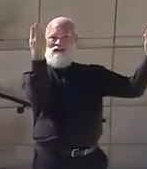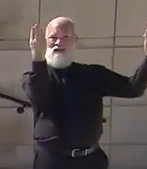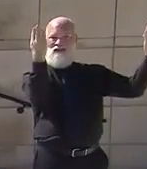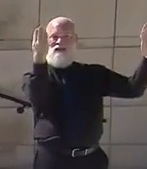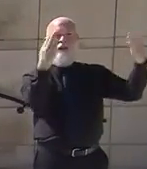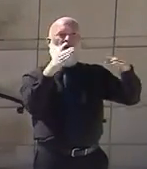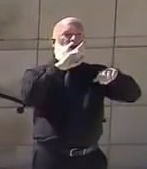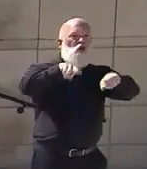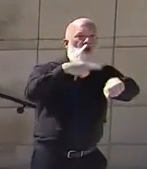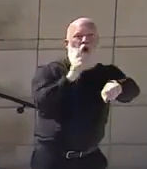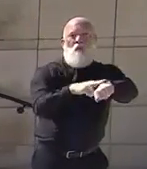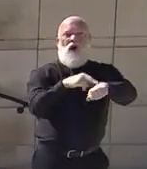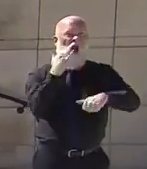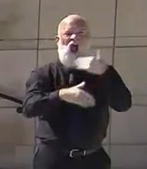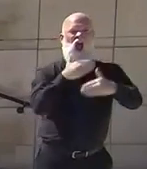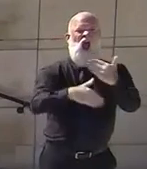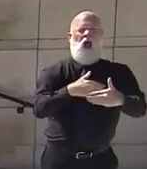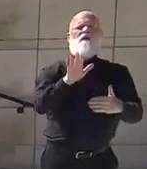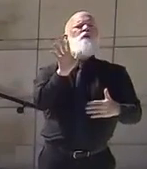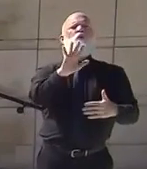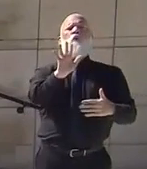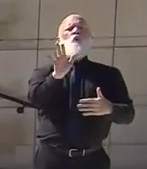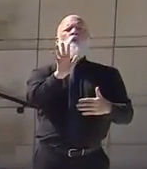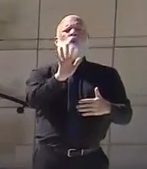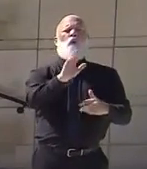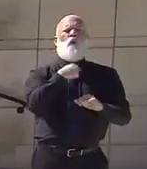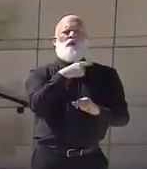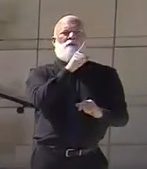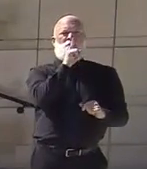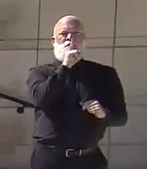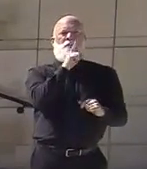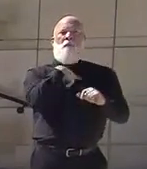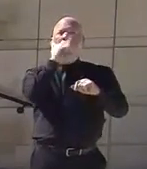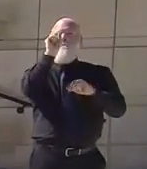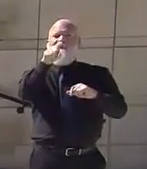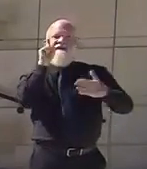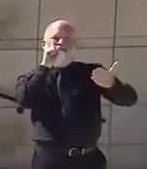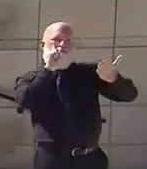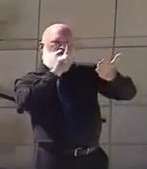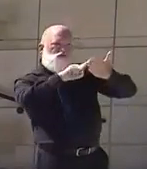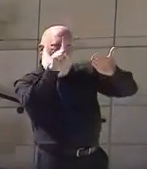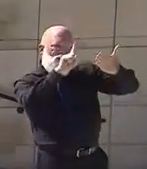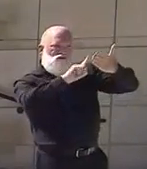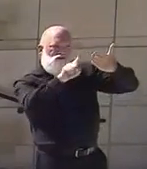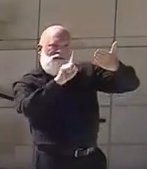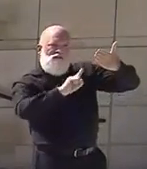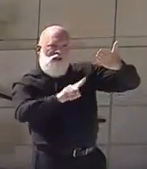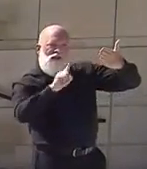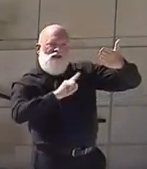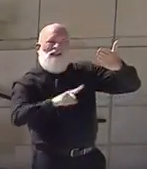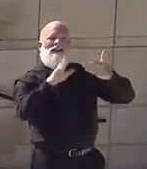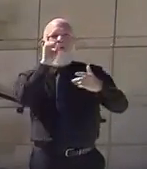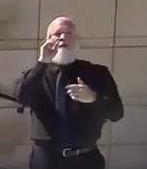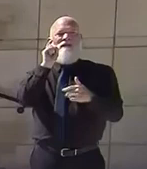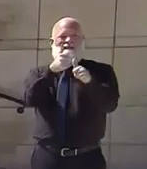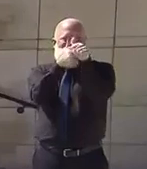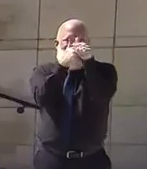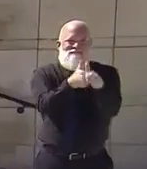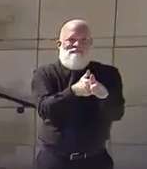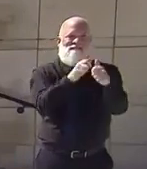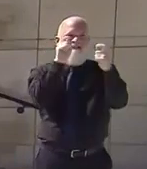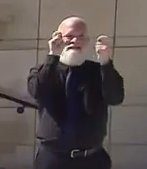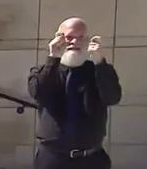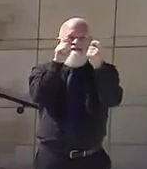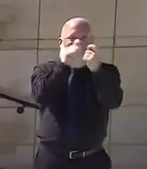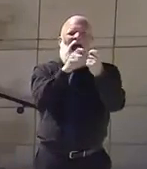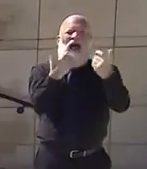Each of these entities will be subject to specific restrictions, including